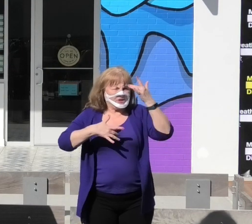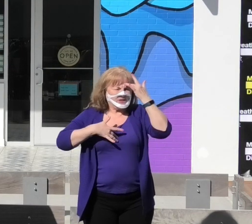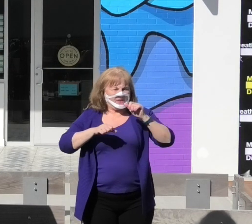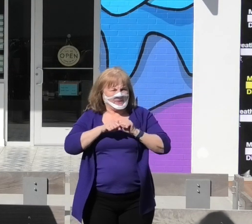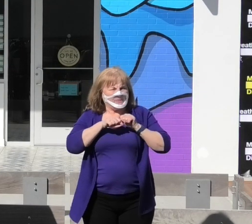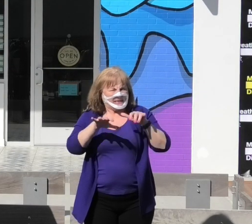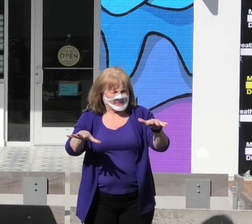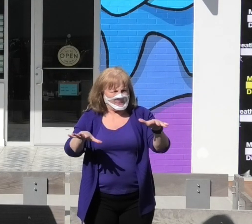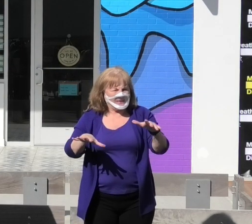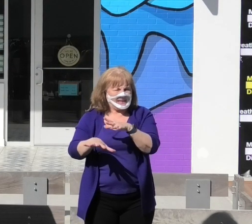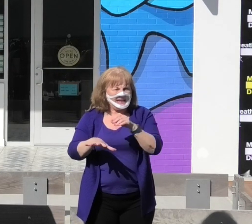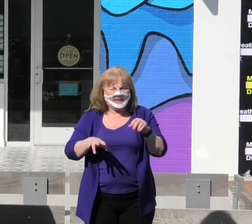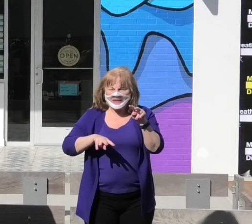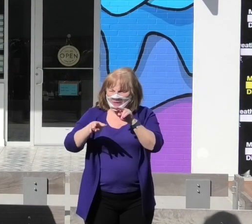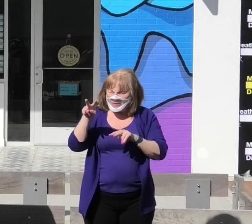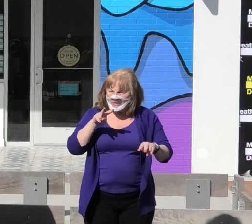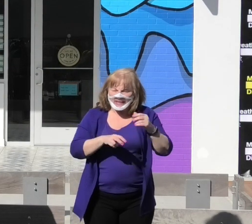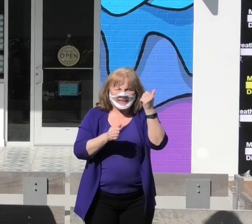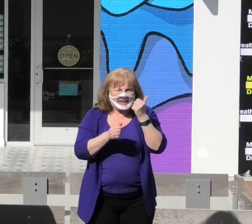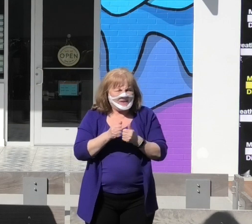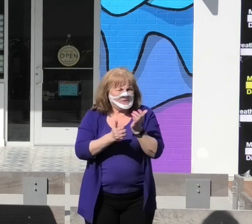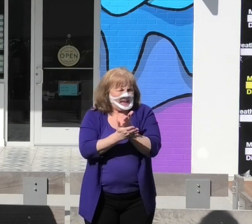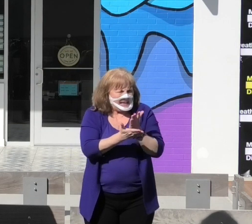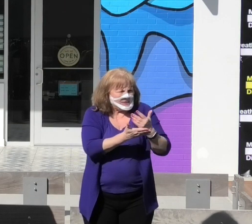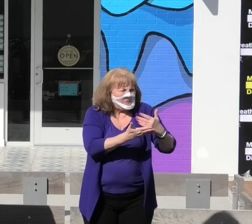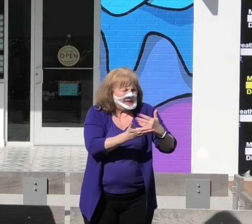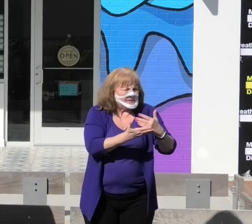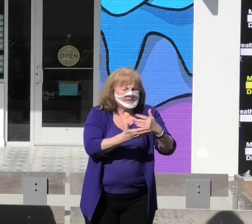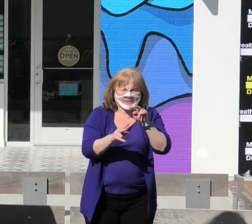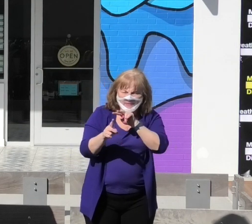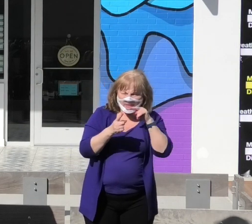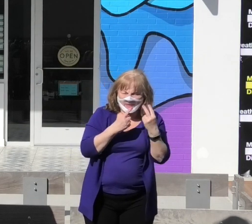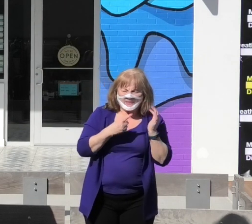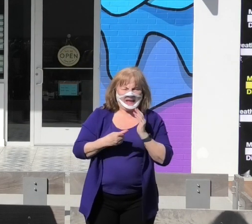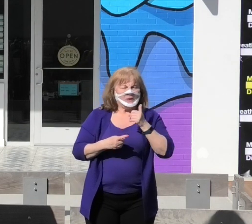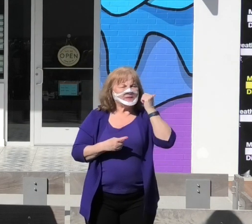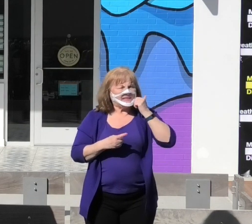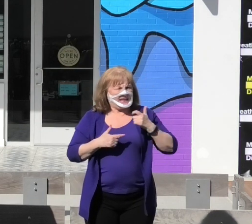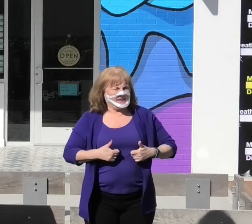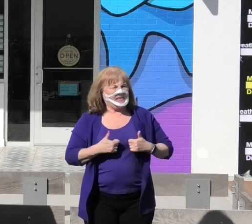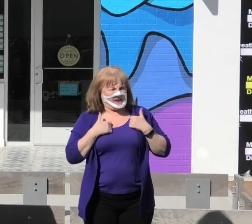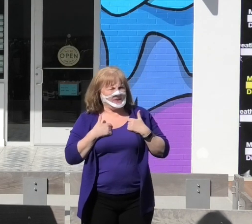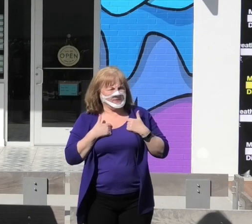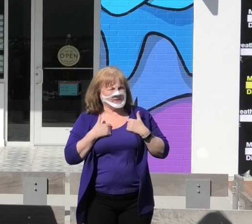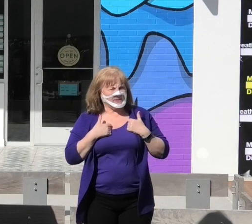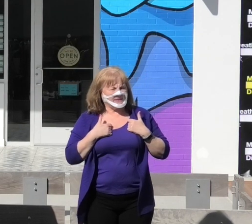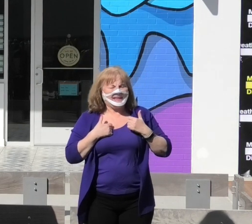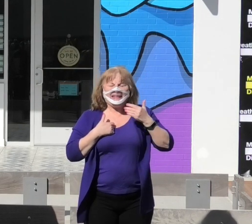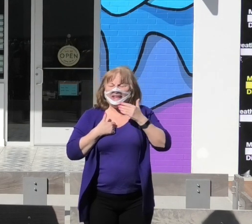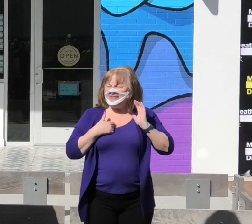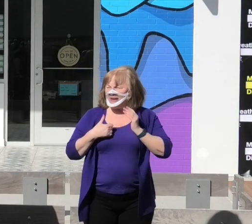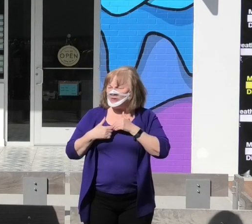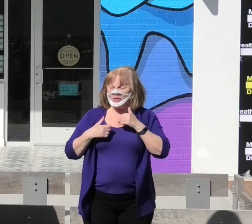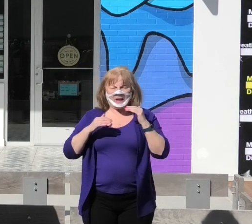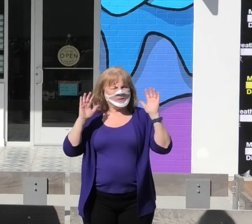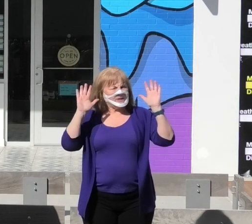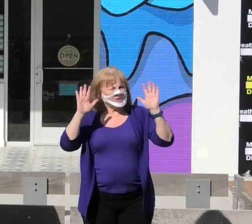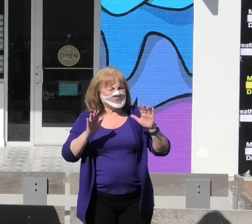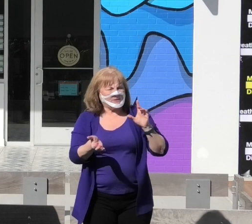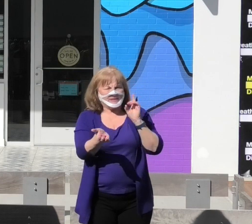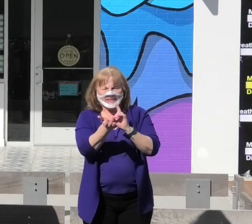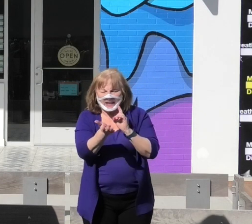and looking at every aspect of our daily lives. Thank you to our extraordinary